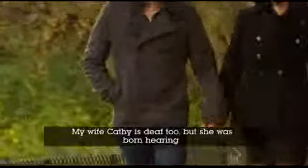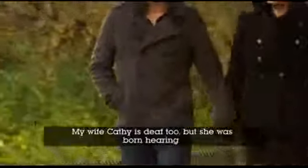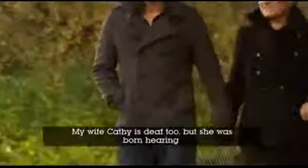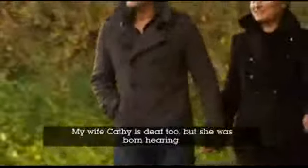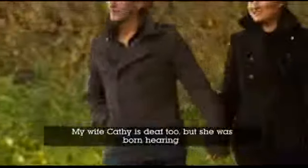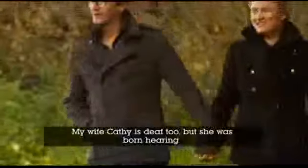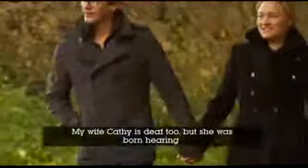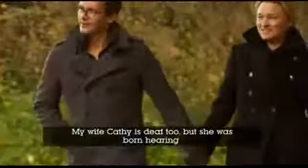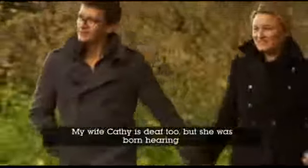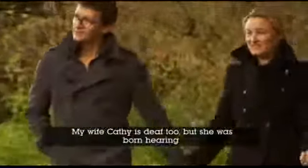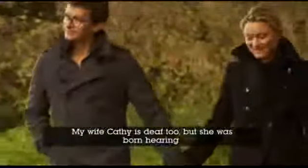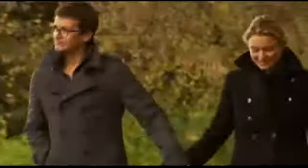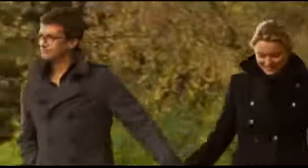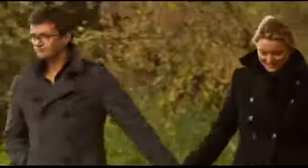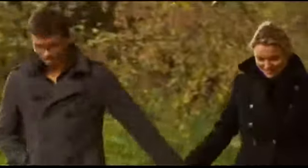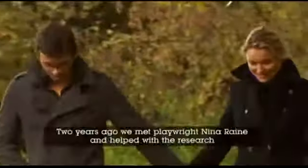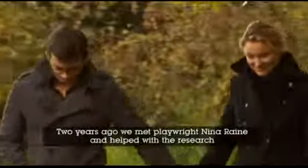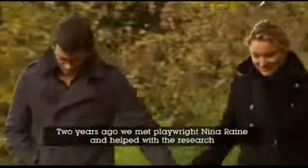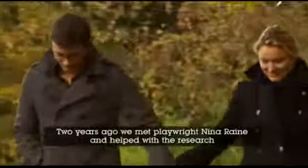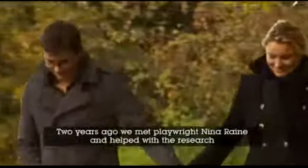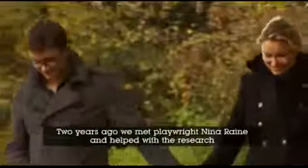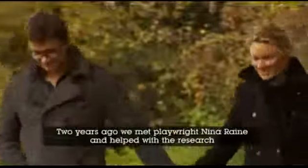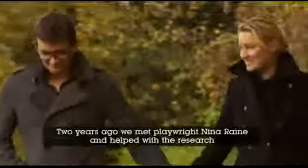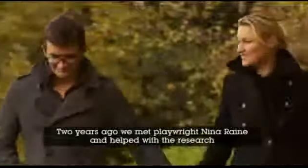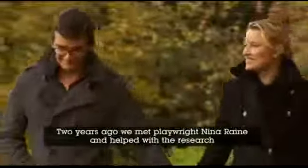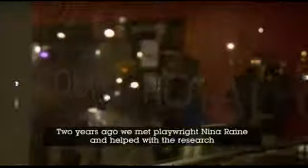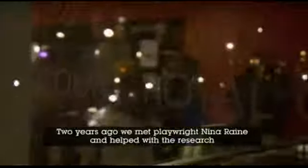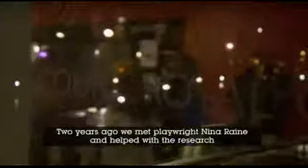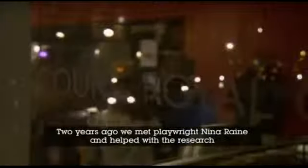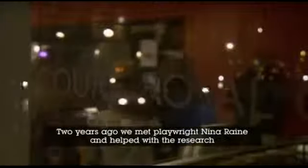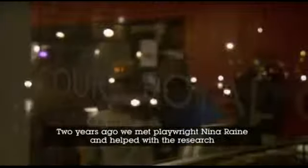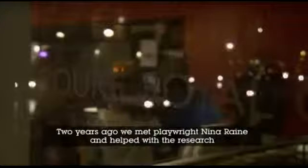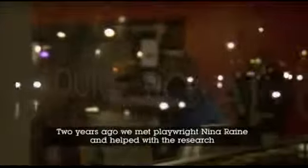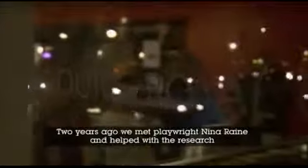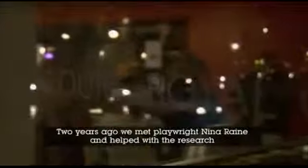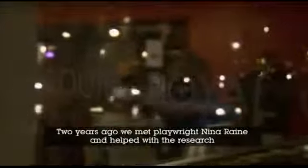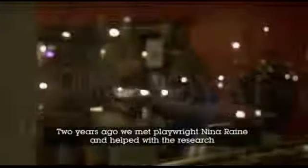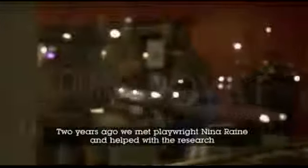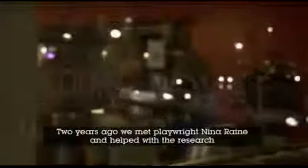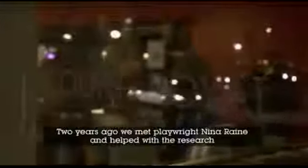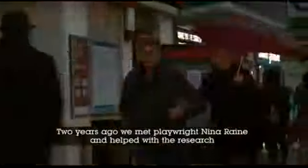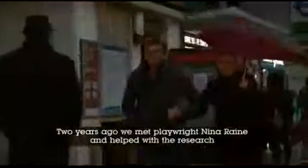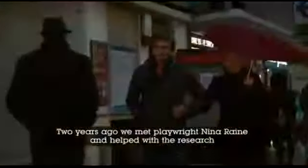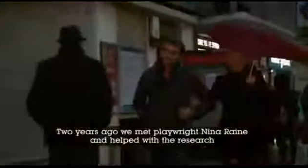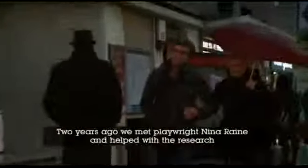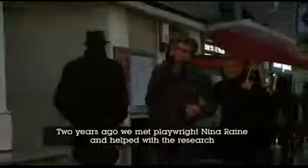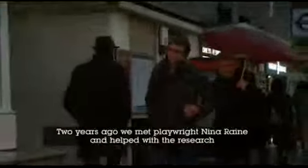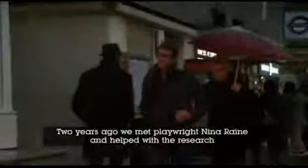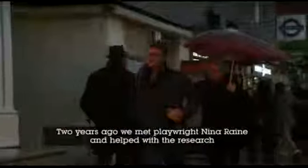but she was born hearing. Two years ago, we met a play at Nina Raine, and helped with research